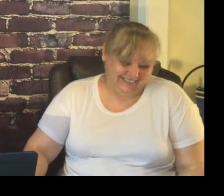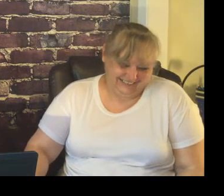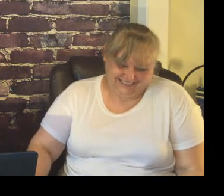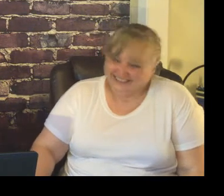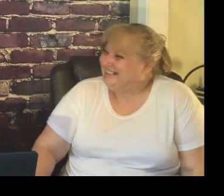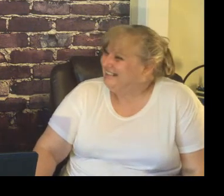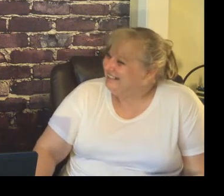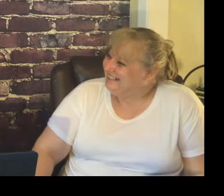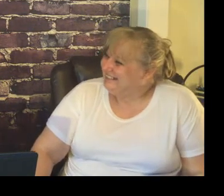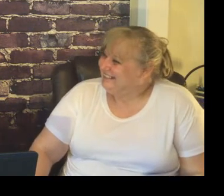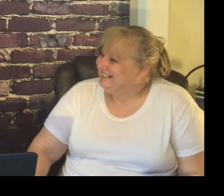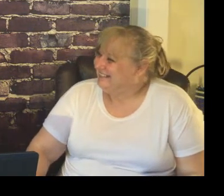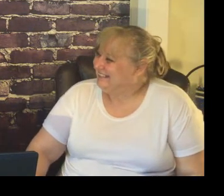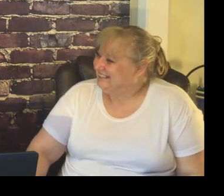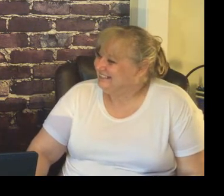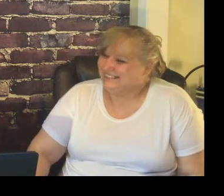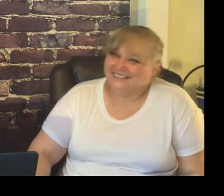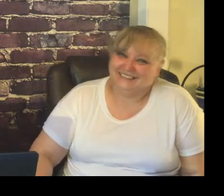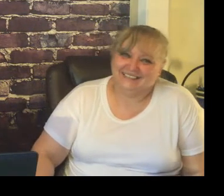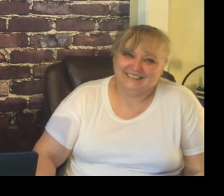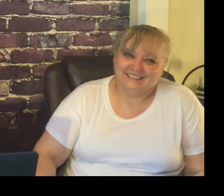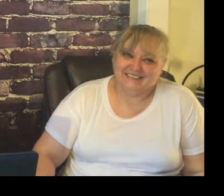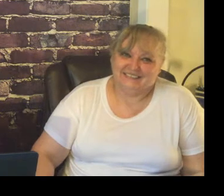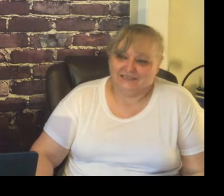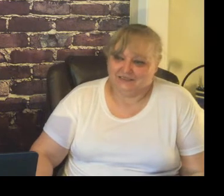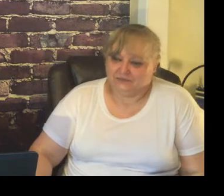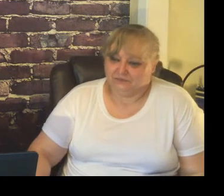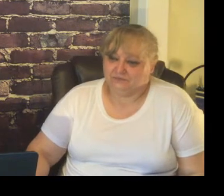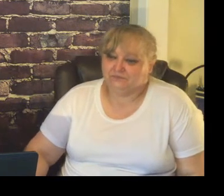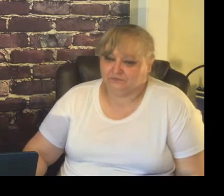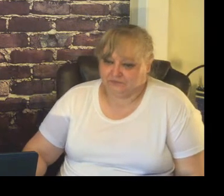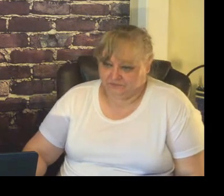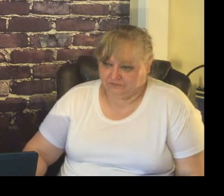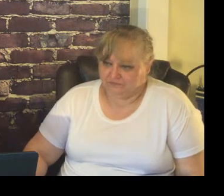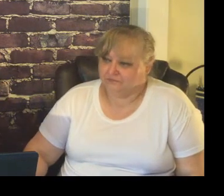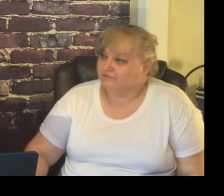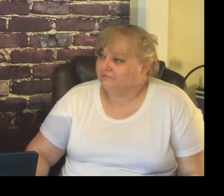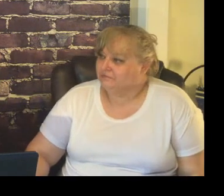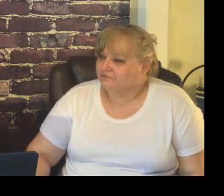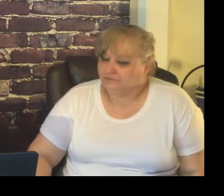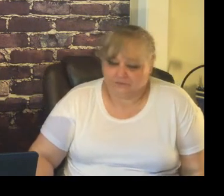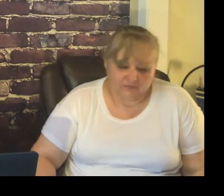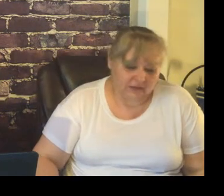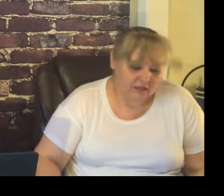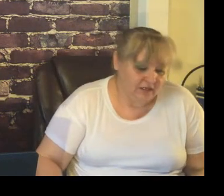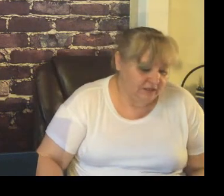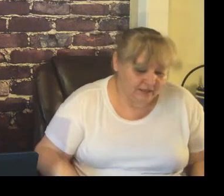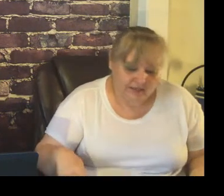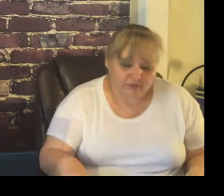when we start this conversation let's just talk about first of all what is classroom management so what's your definition of classroom management classroom